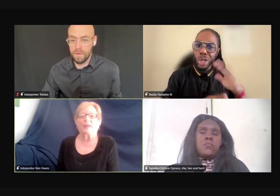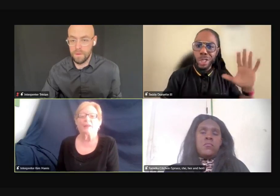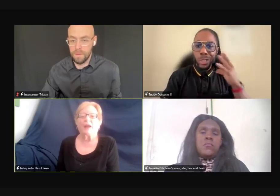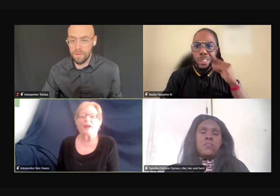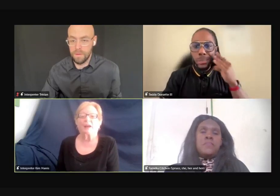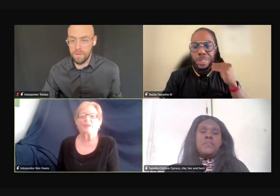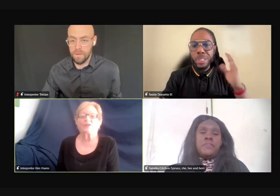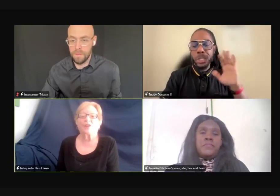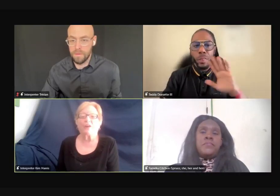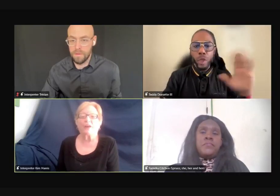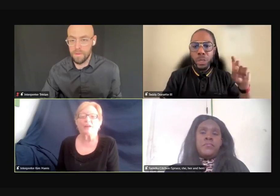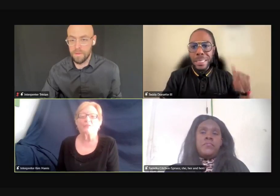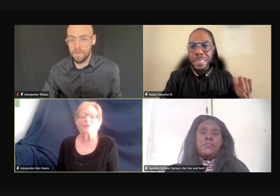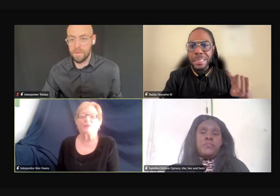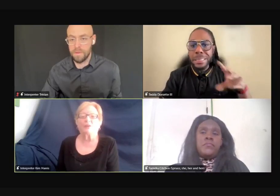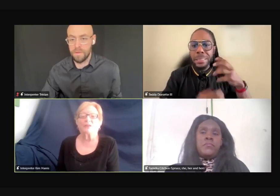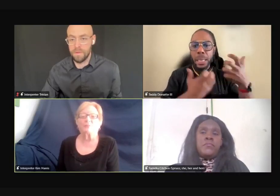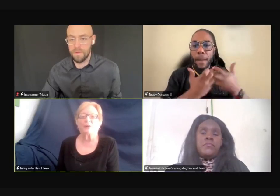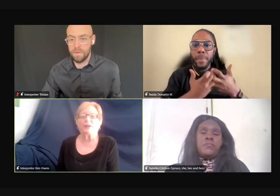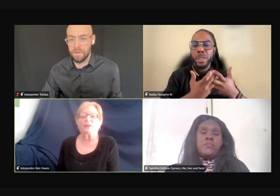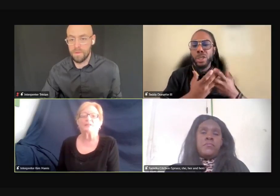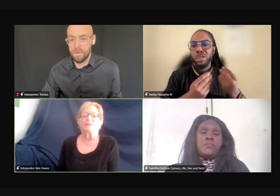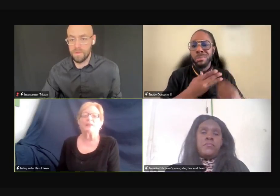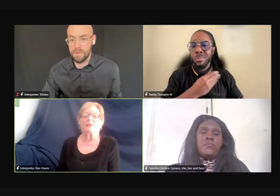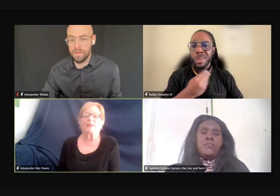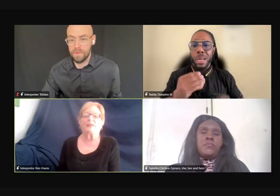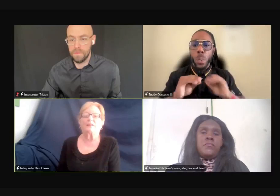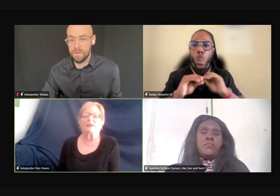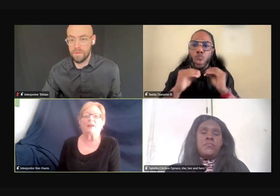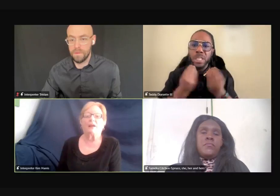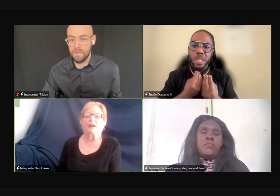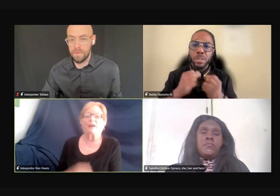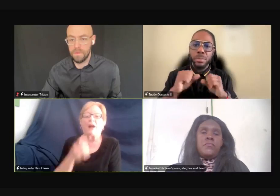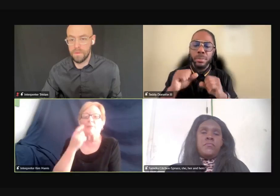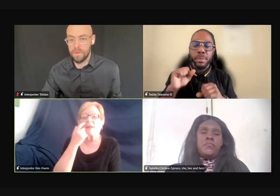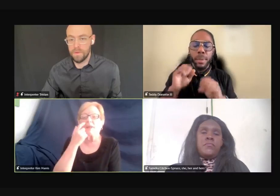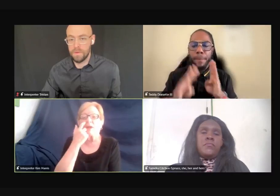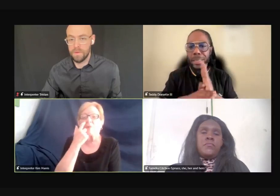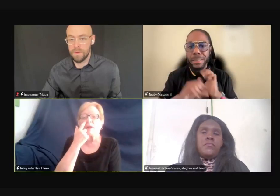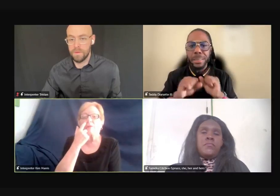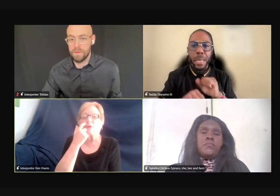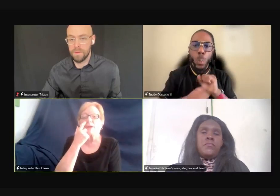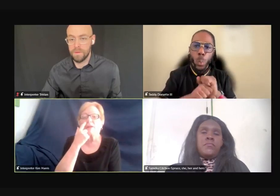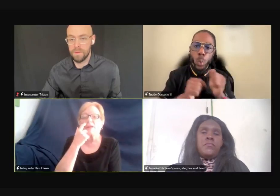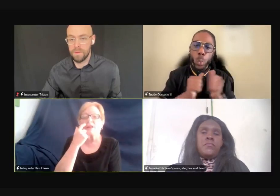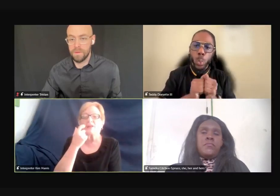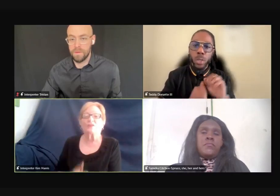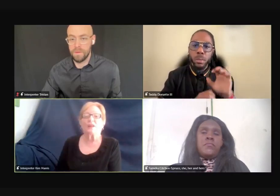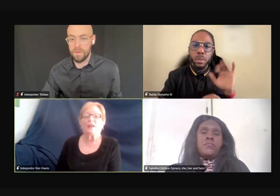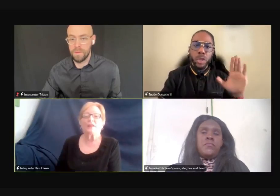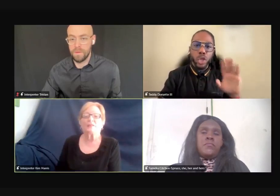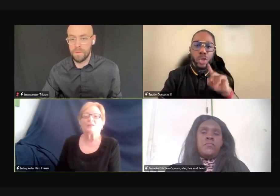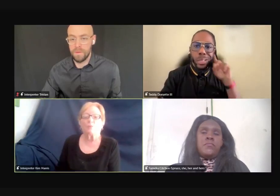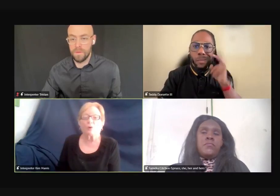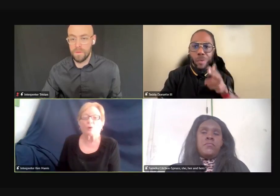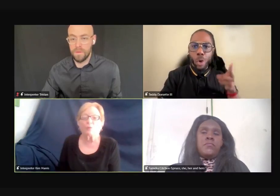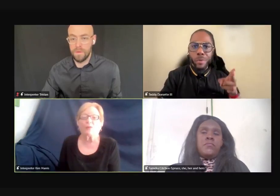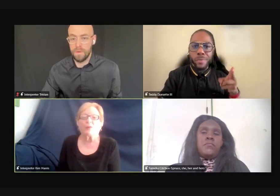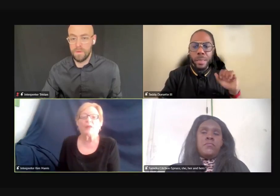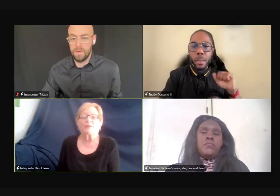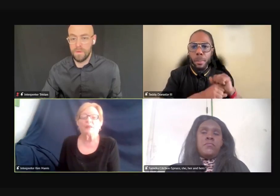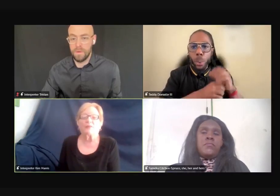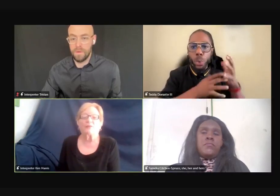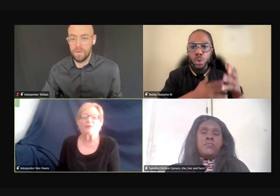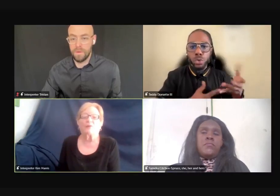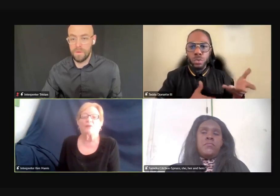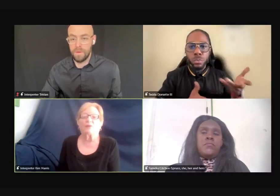and share it with their experiences. they need to accommodate that way. the organization needs to work